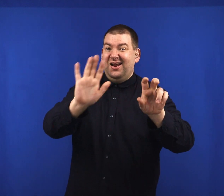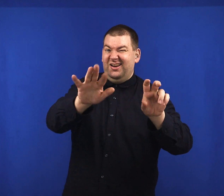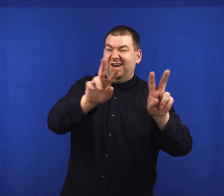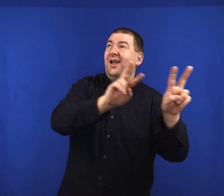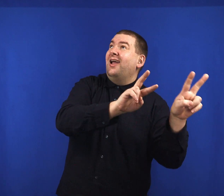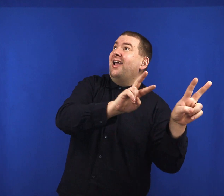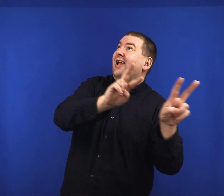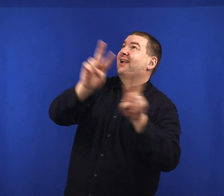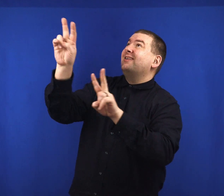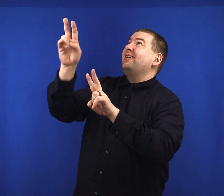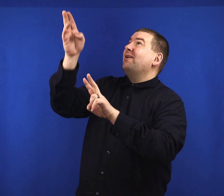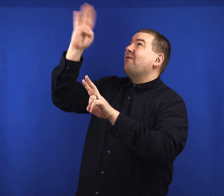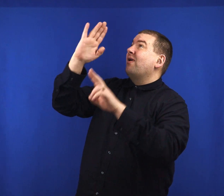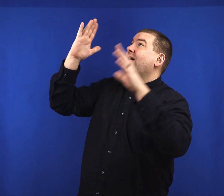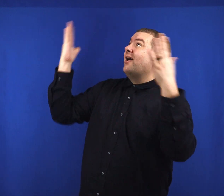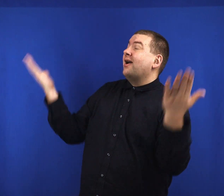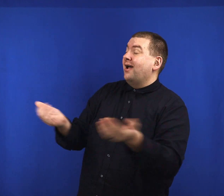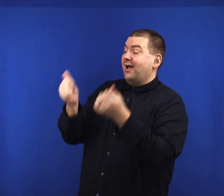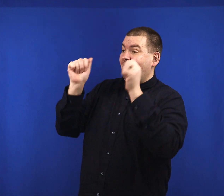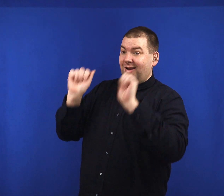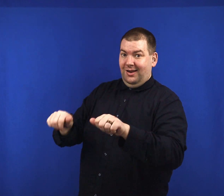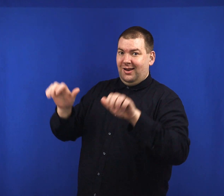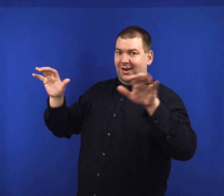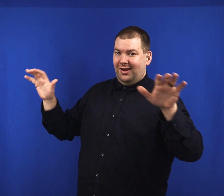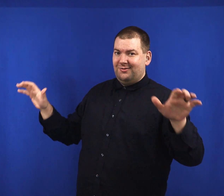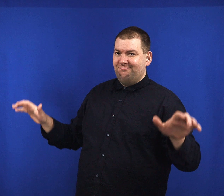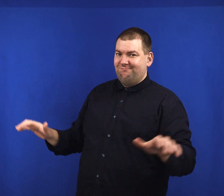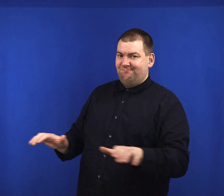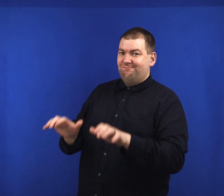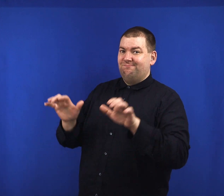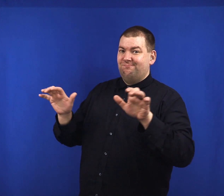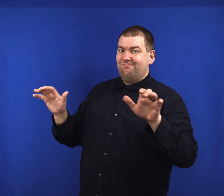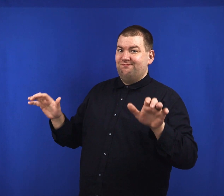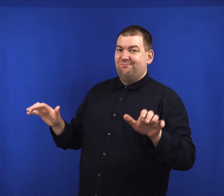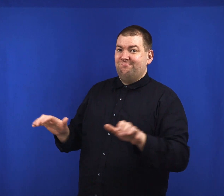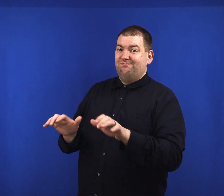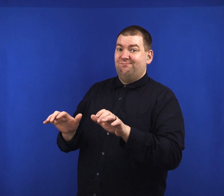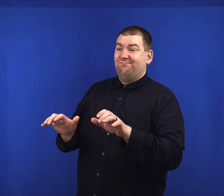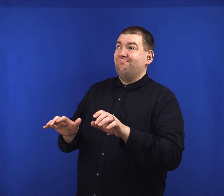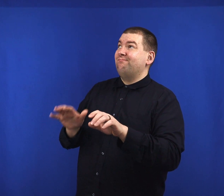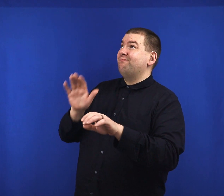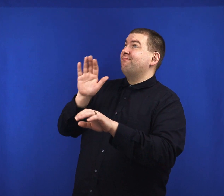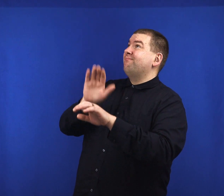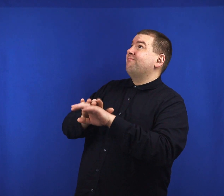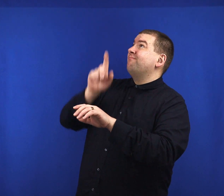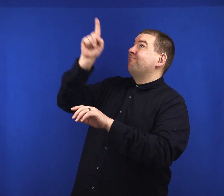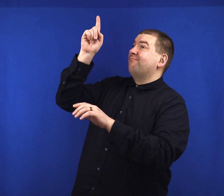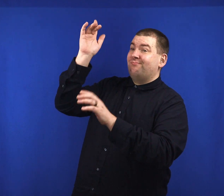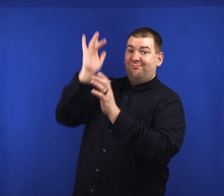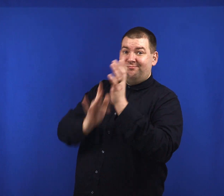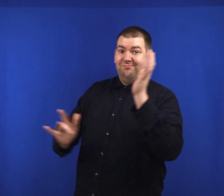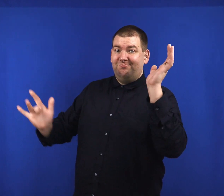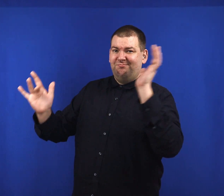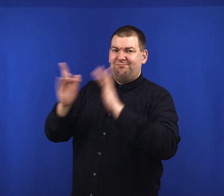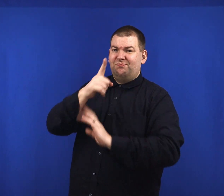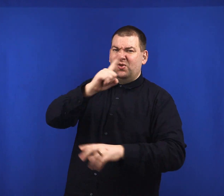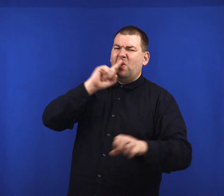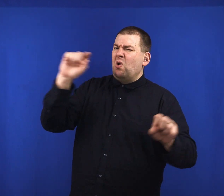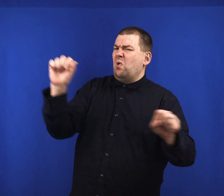and see what He'll do. On Him you